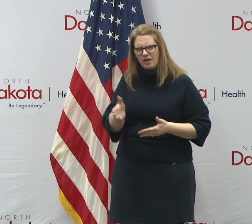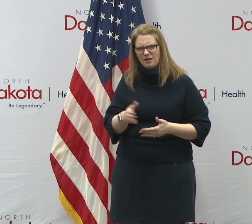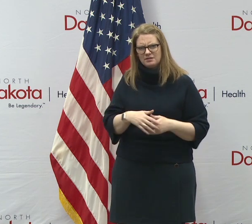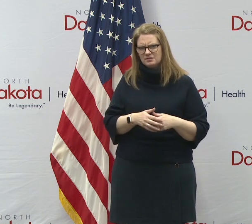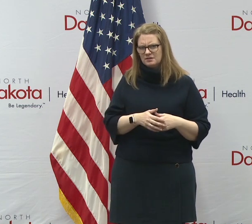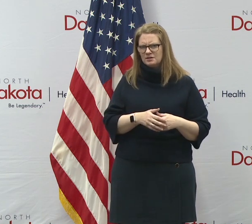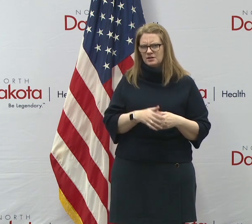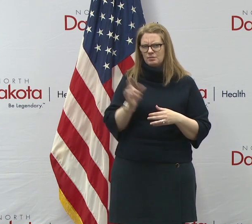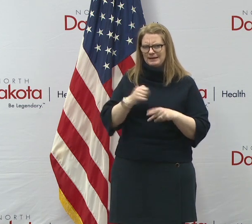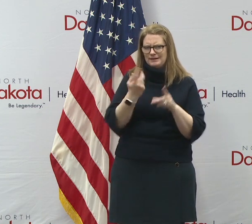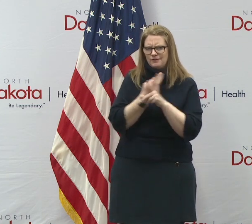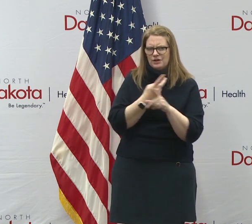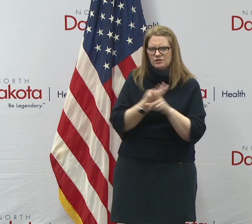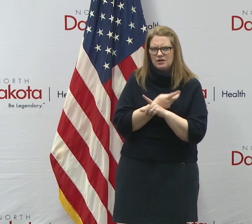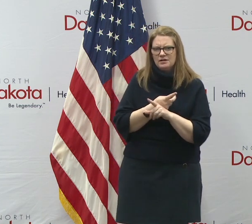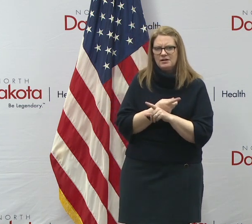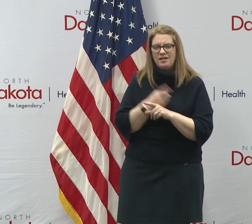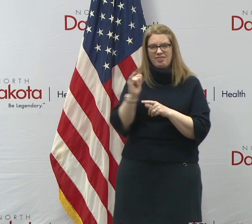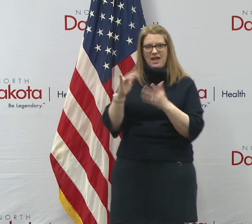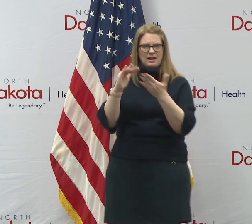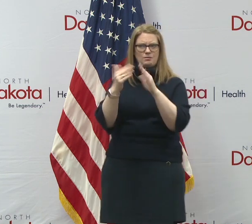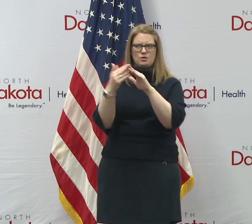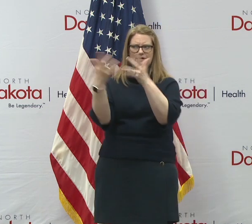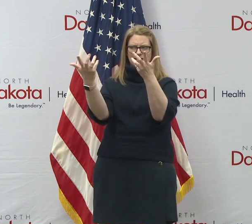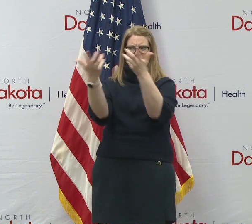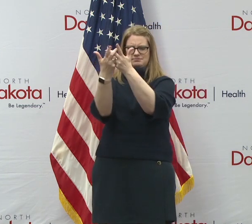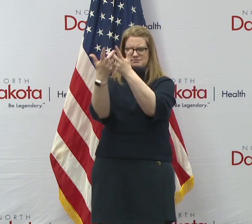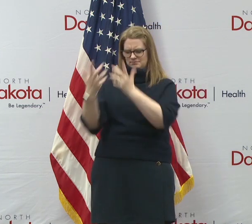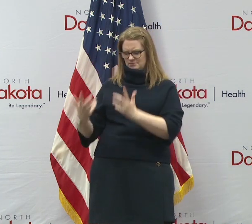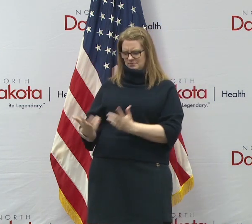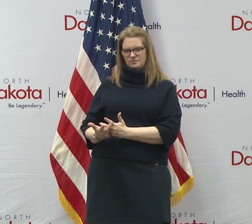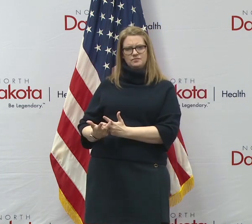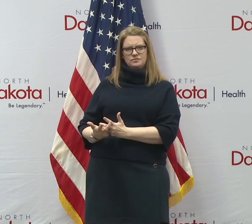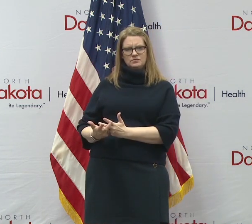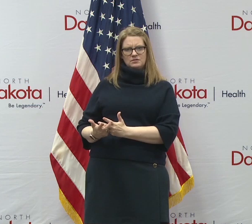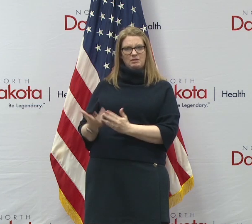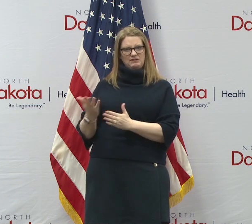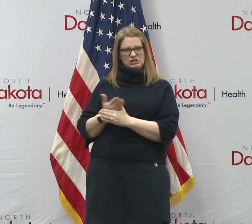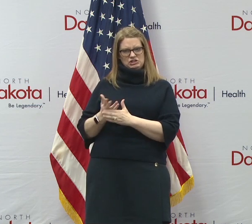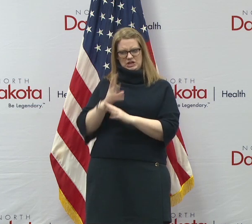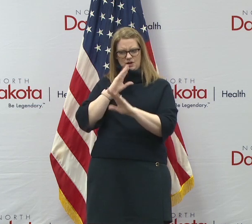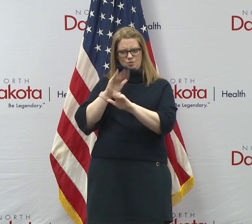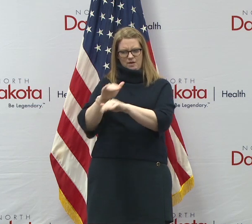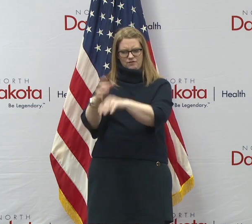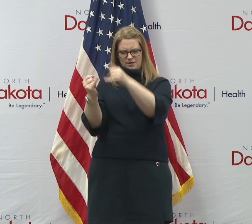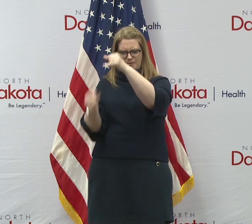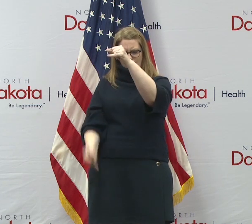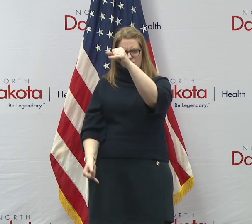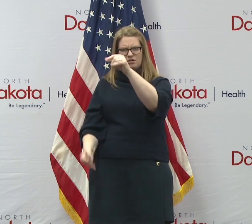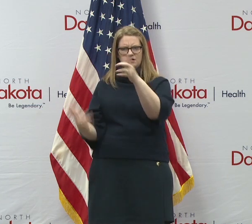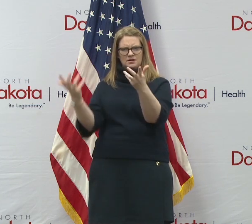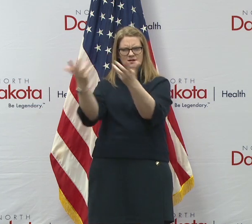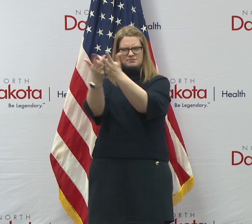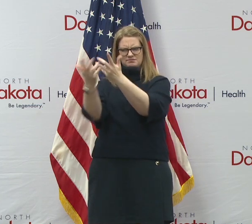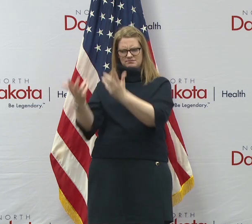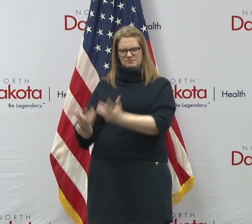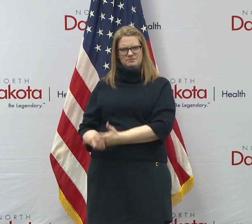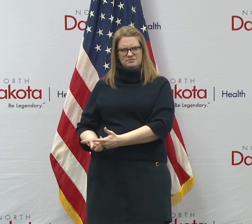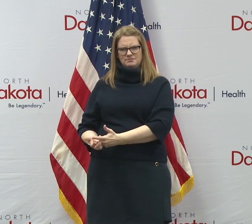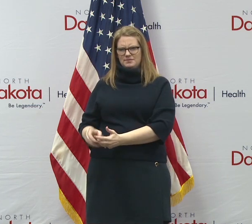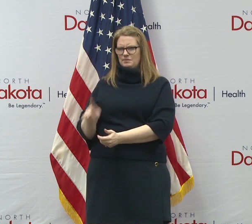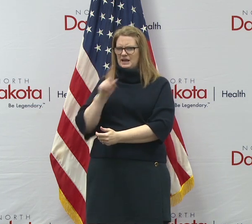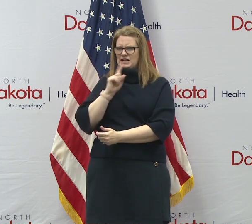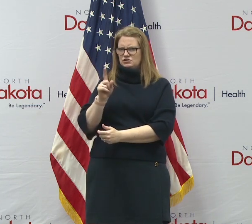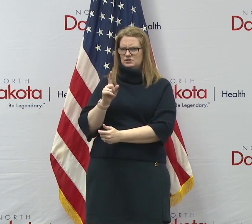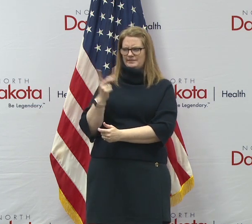way these are in, you know, it's an integrated community that's divided by, uh, a shared river and by a border, but we've got to make sure that our policies line up,